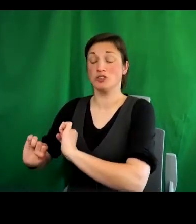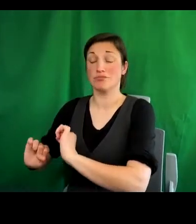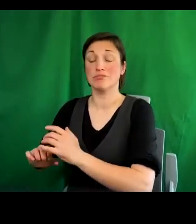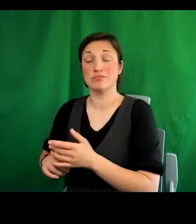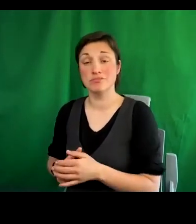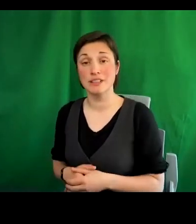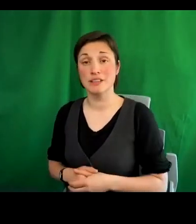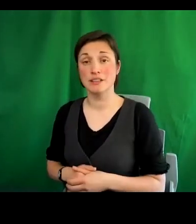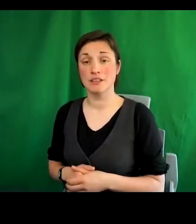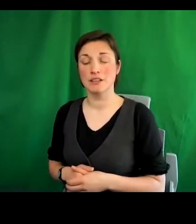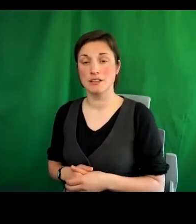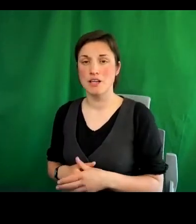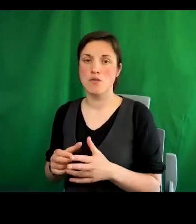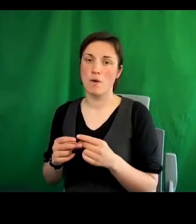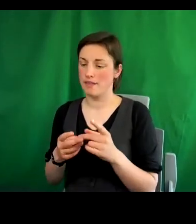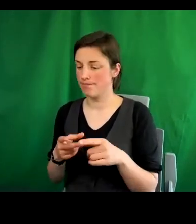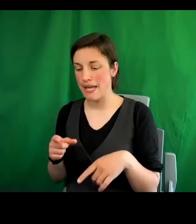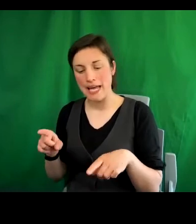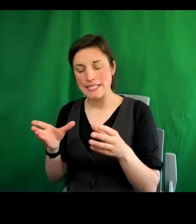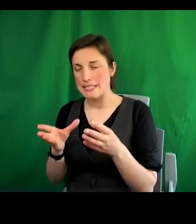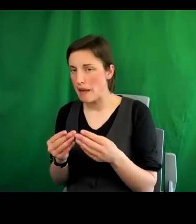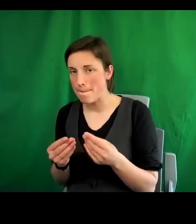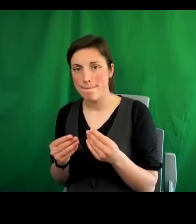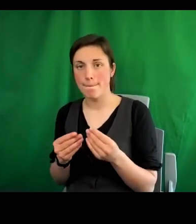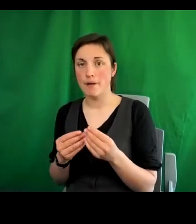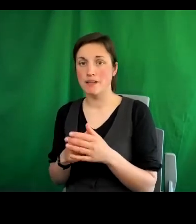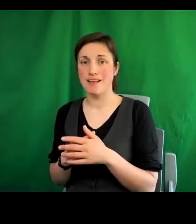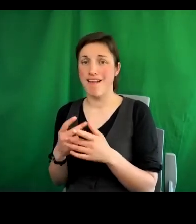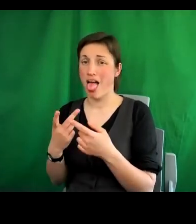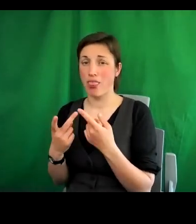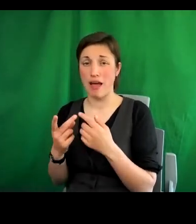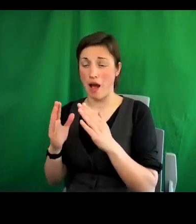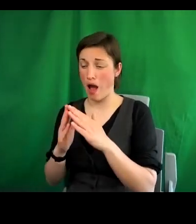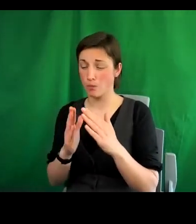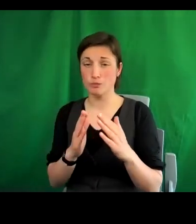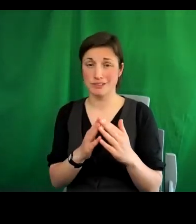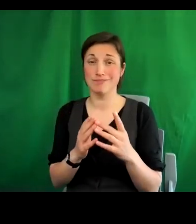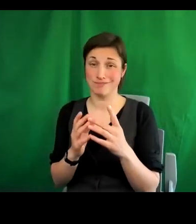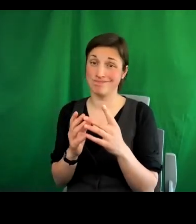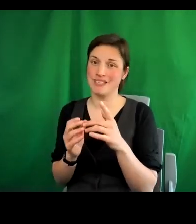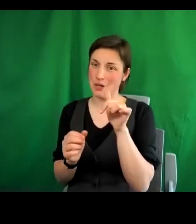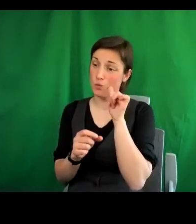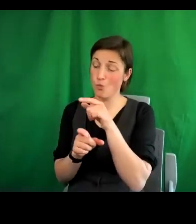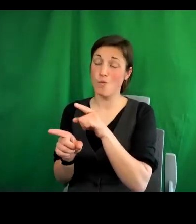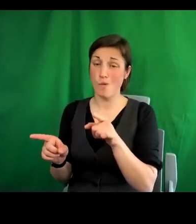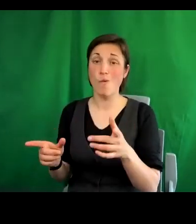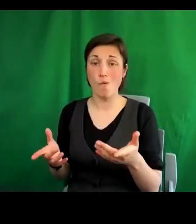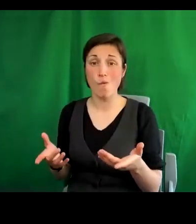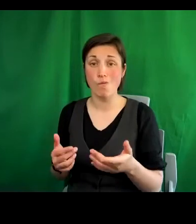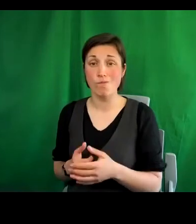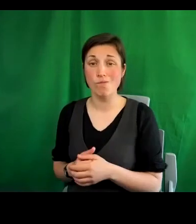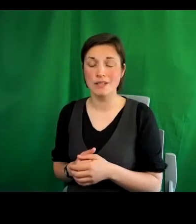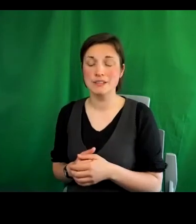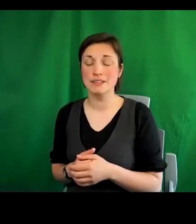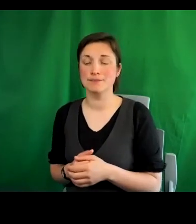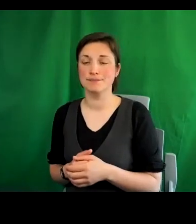So along with the dampness and all of the other housing conditions that you might well be familiar with. So that then led to a